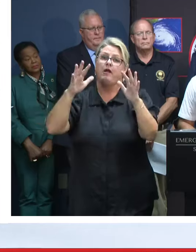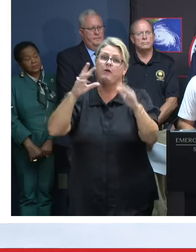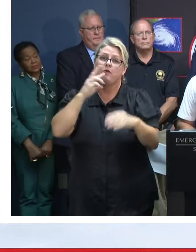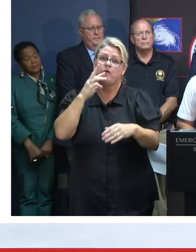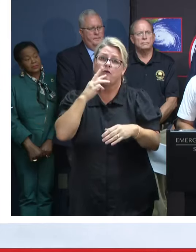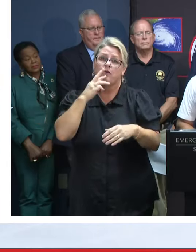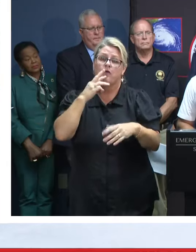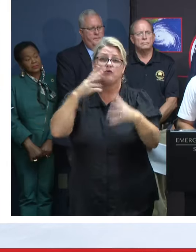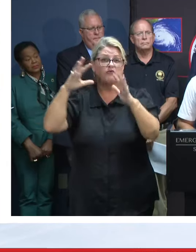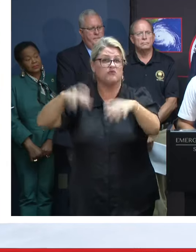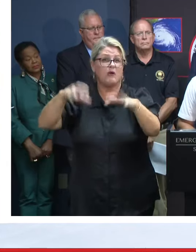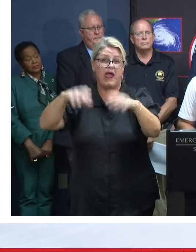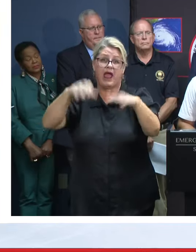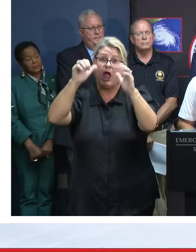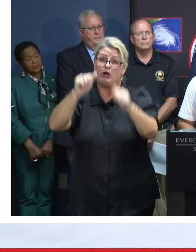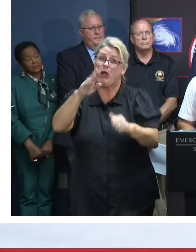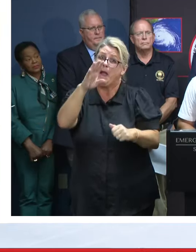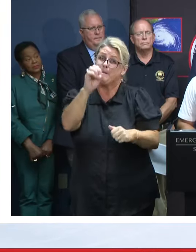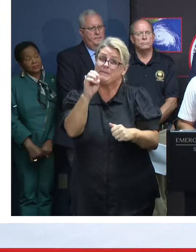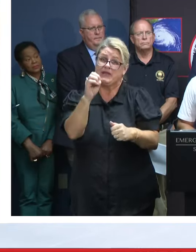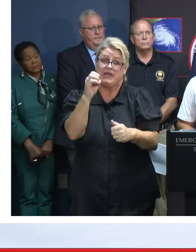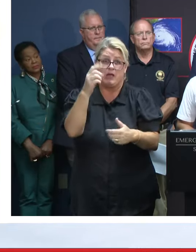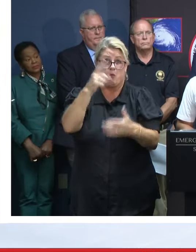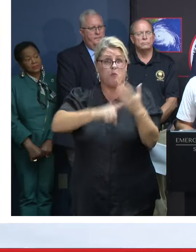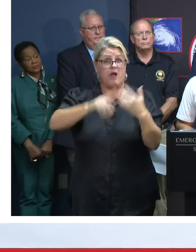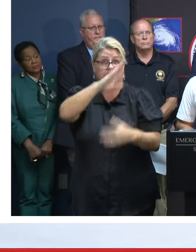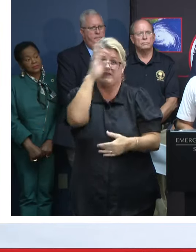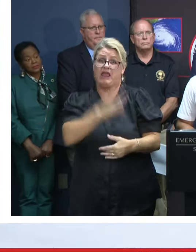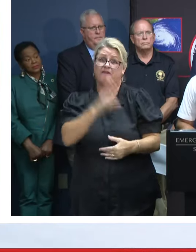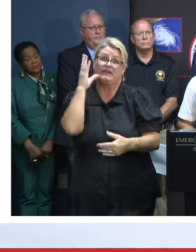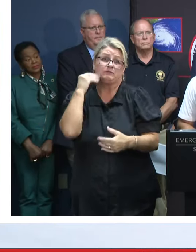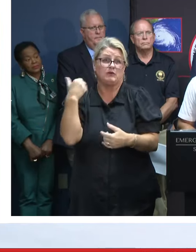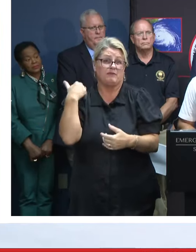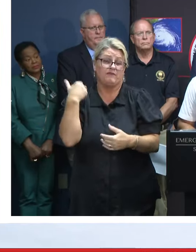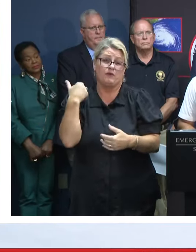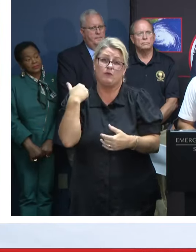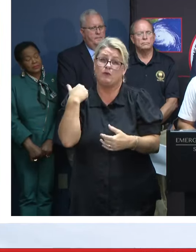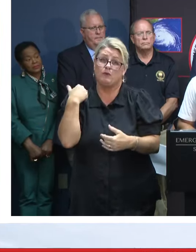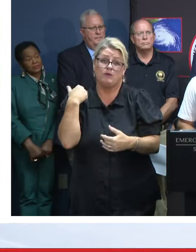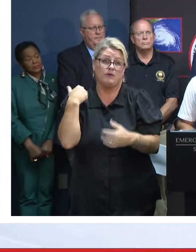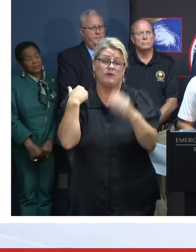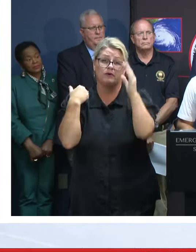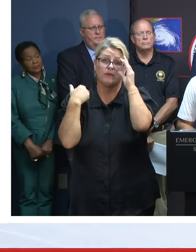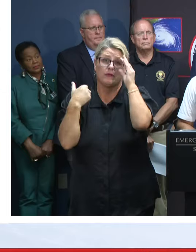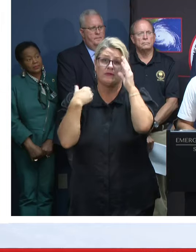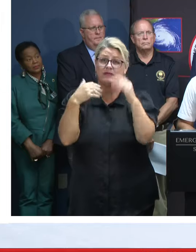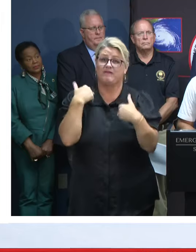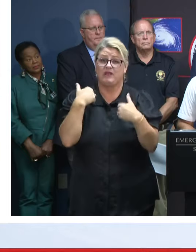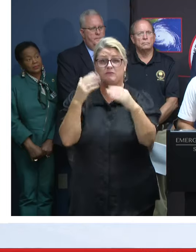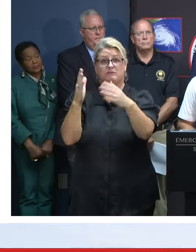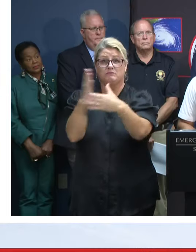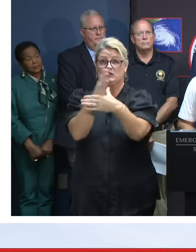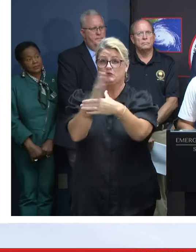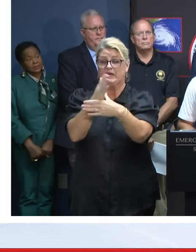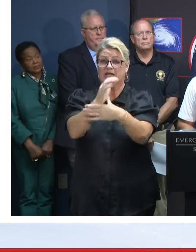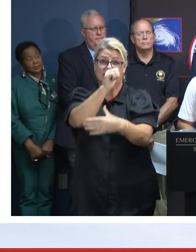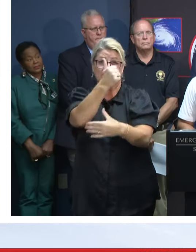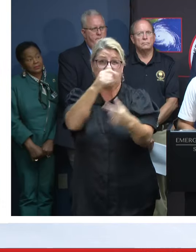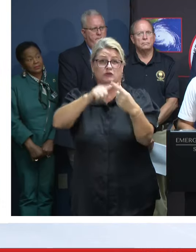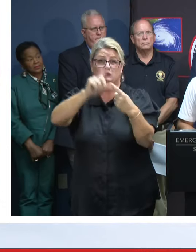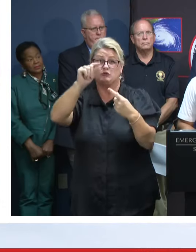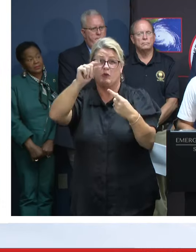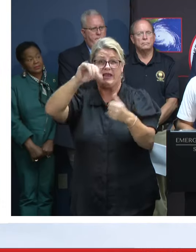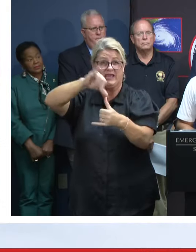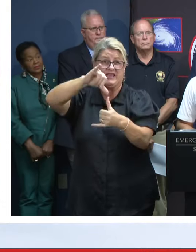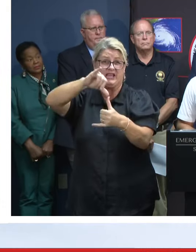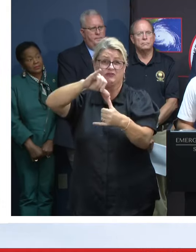amounts could exceed what some locations have ever experienced in the past, with a widespread area of 10 to 20 inches, with locally higher